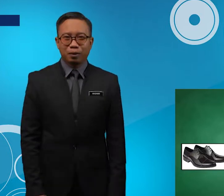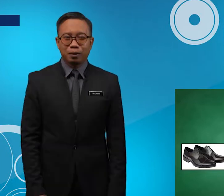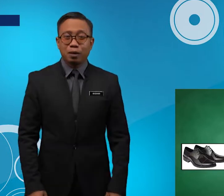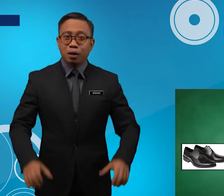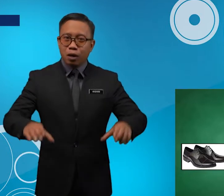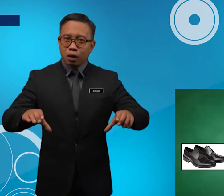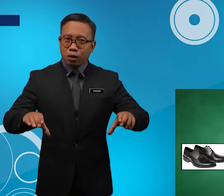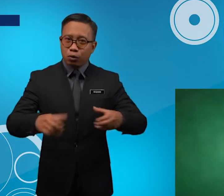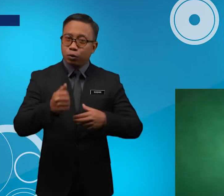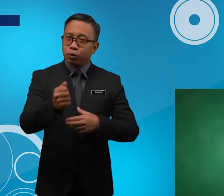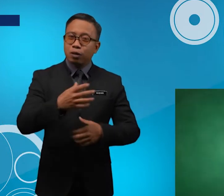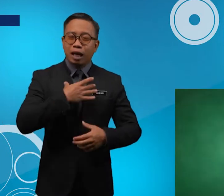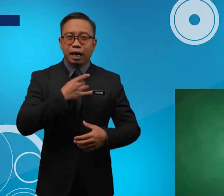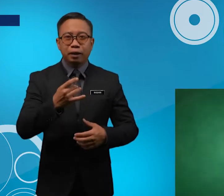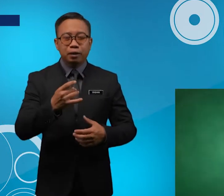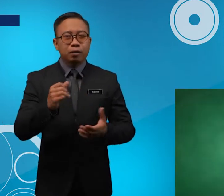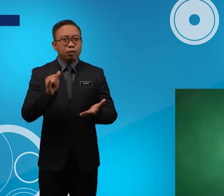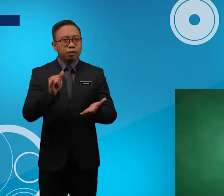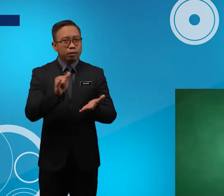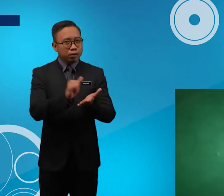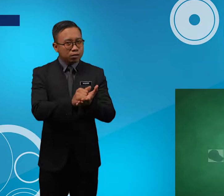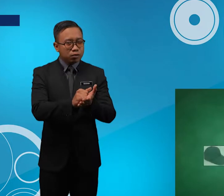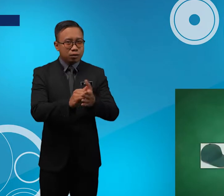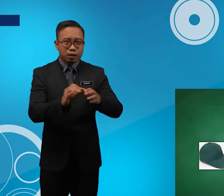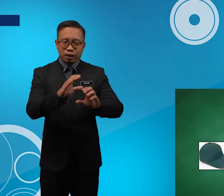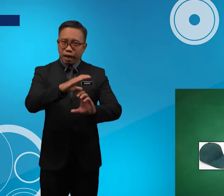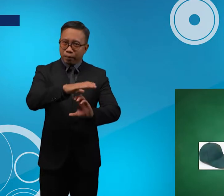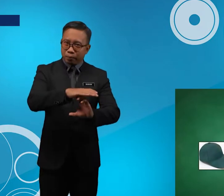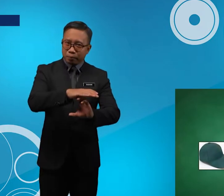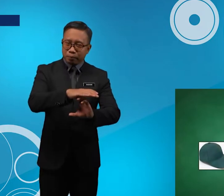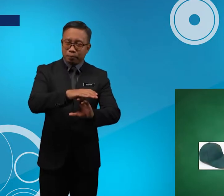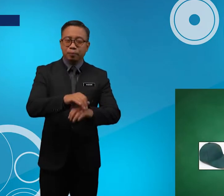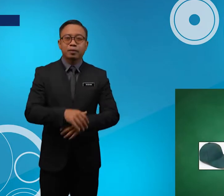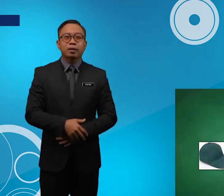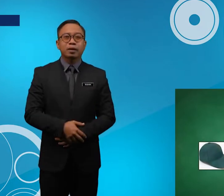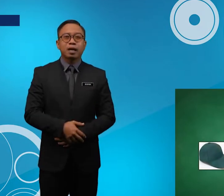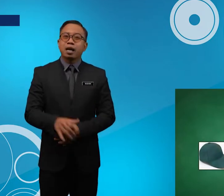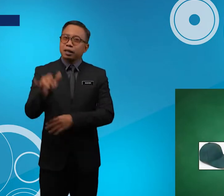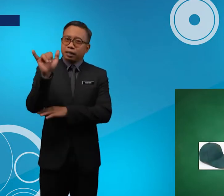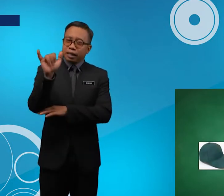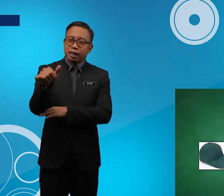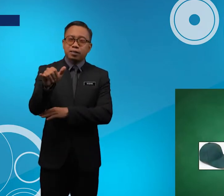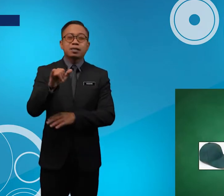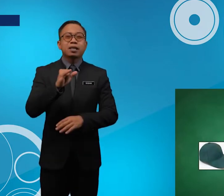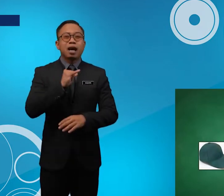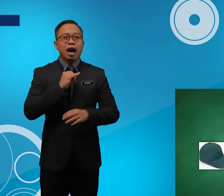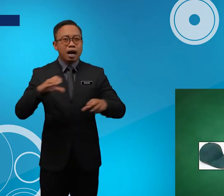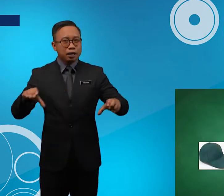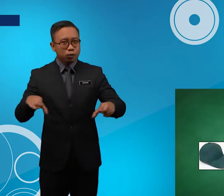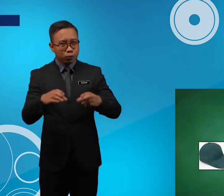Do You Like This Cap Yes I Do